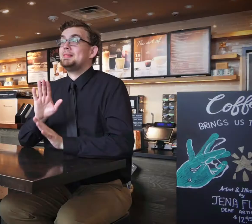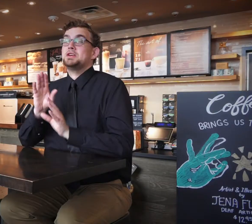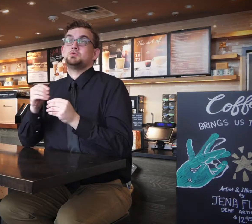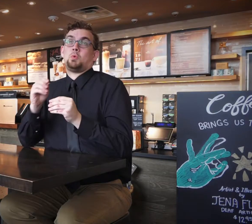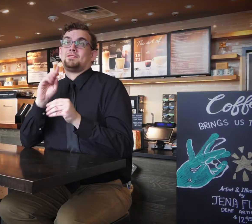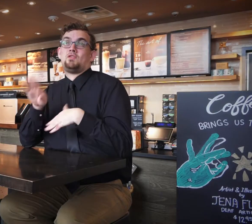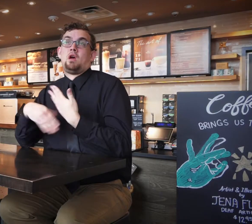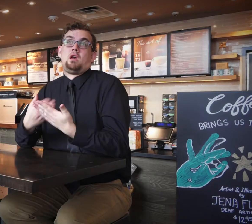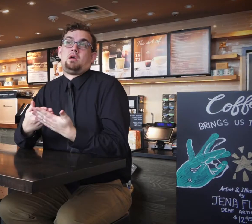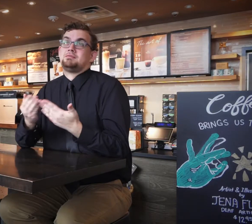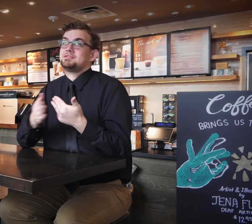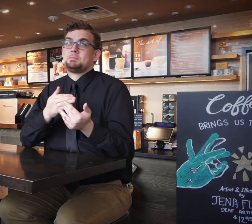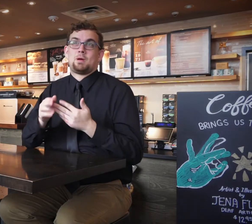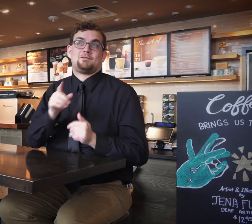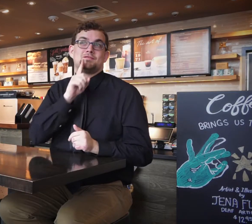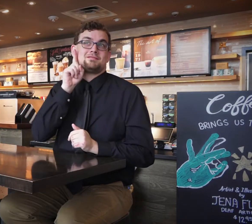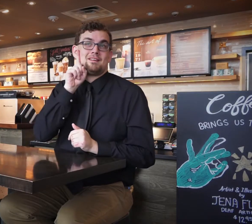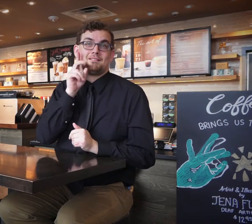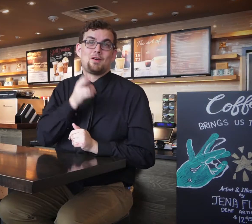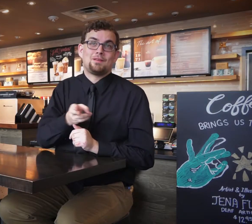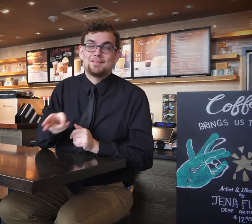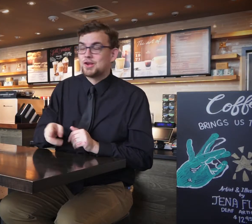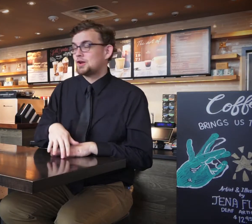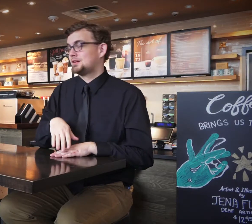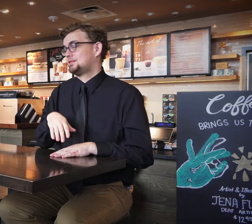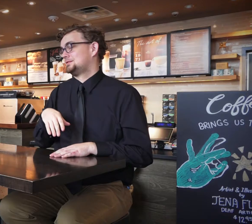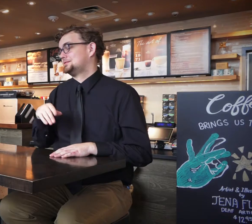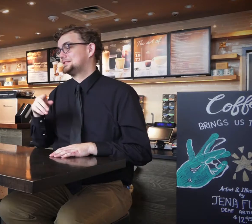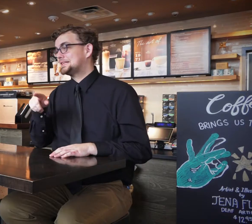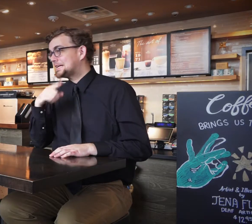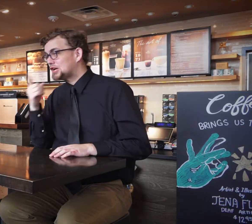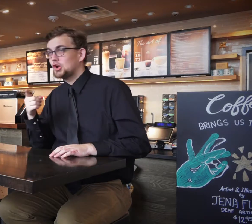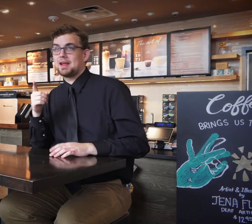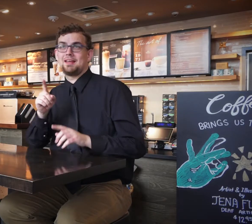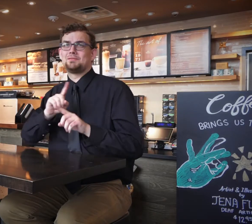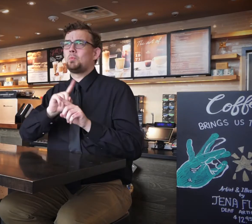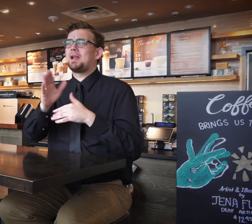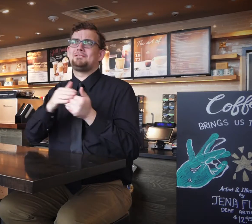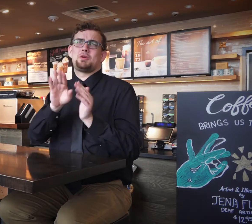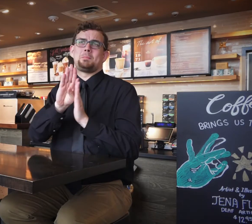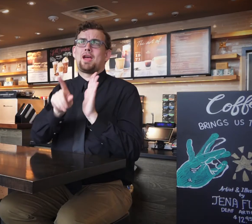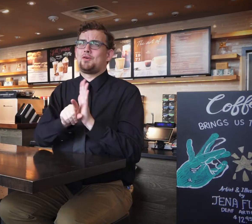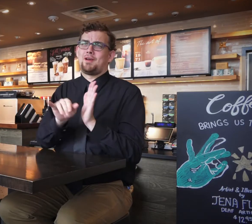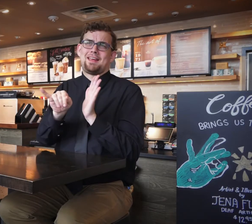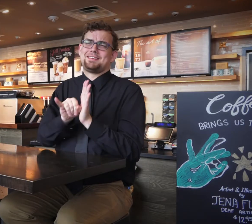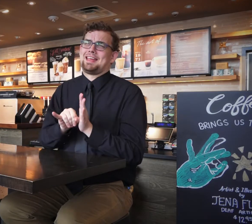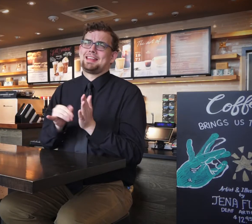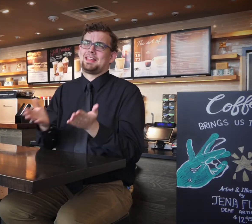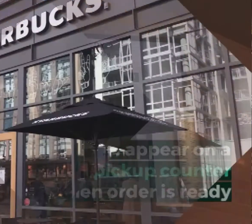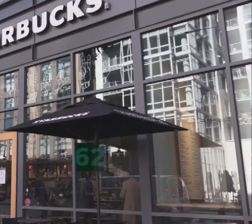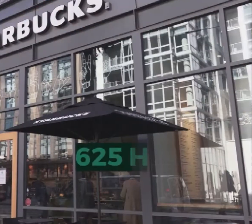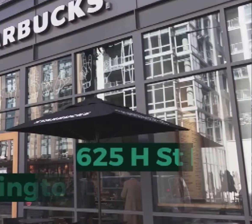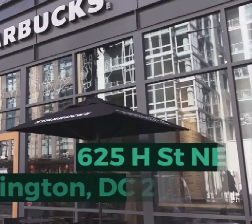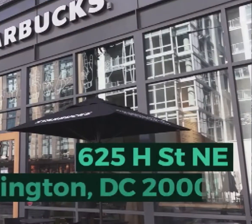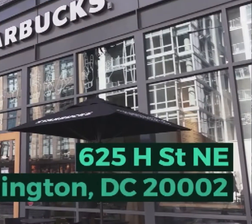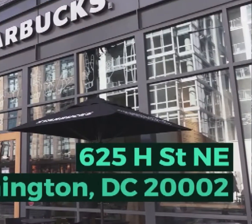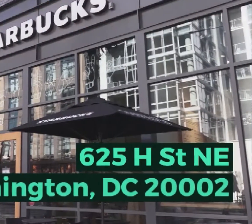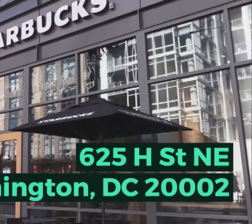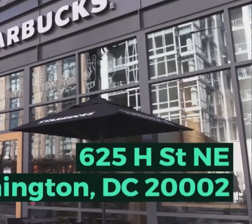The store is for everybody. It doesn't matter if you're a deaf, hard of hearing, or a hearing person. Whatever your background or identity is, you are going to be welcome in this store.